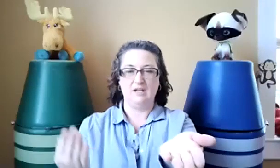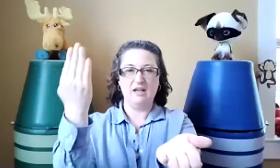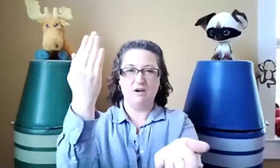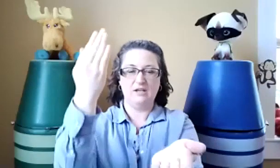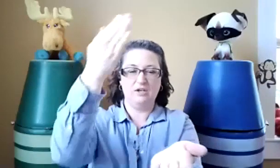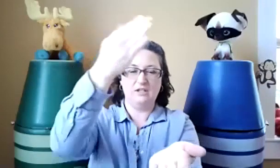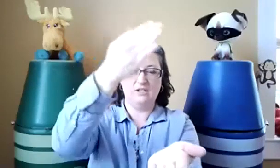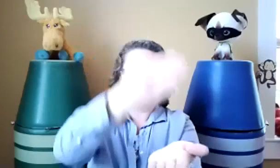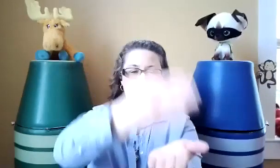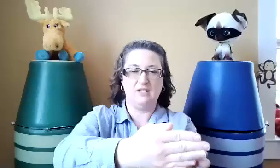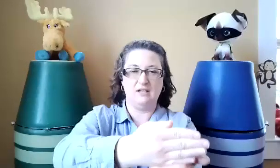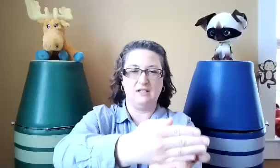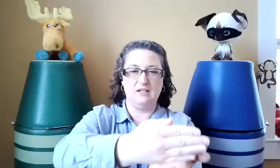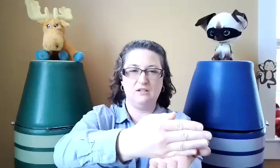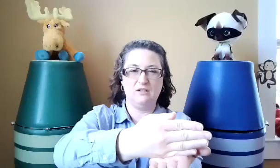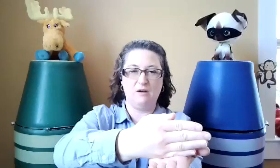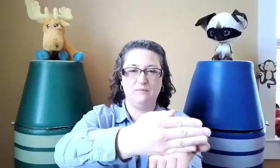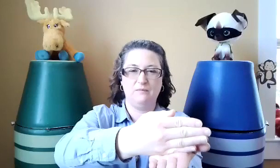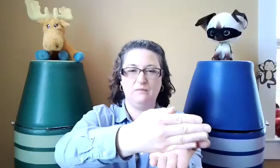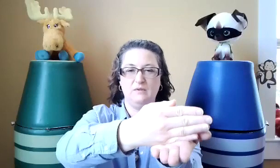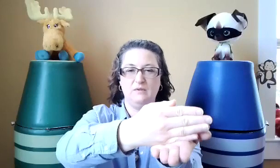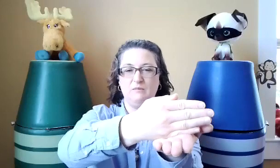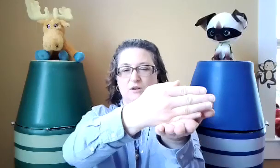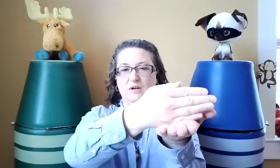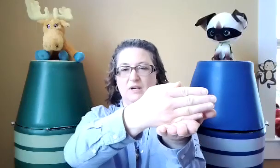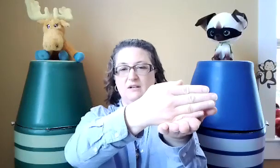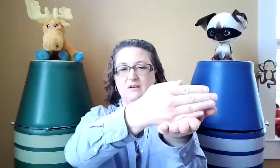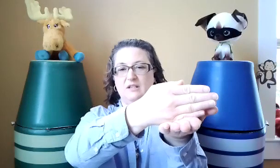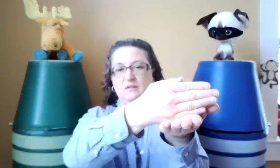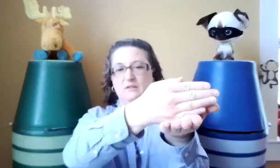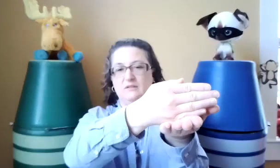you're going to just kind of stop. Make it go right down in the middle. Stop.